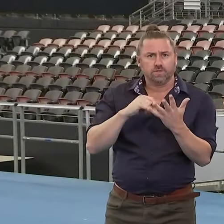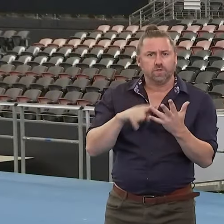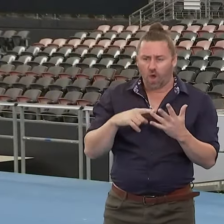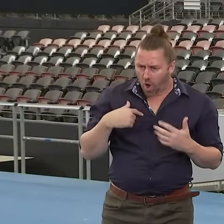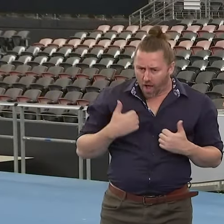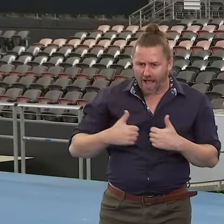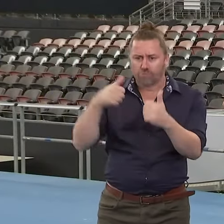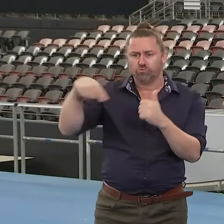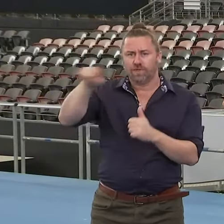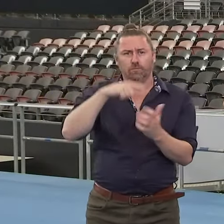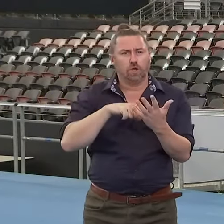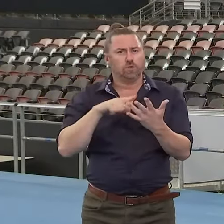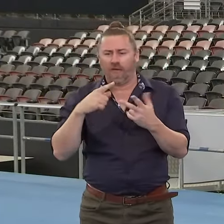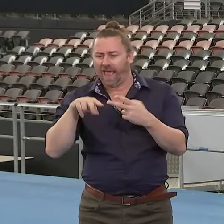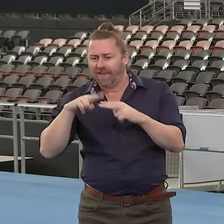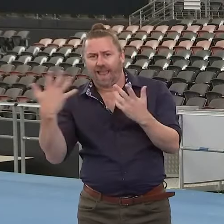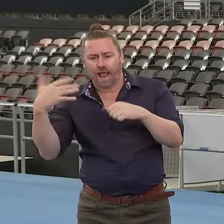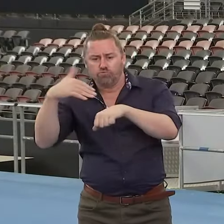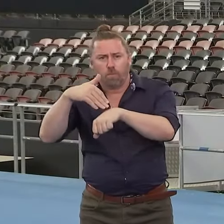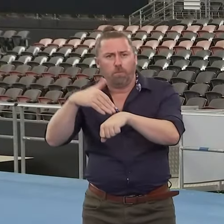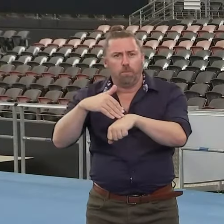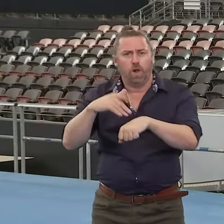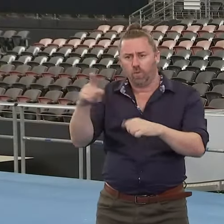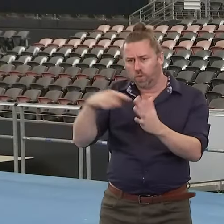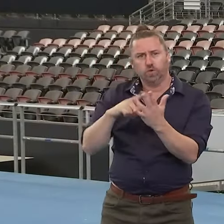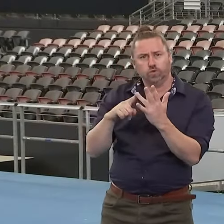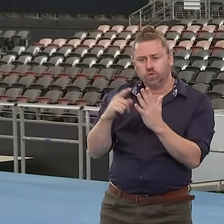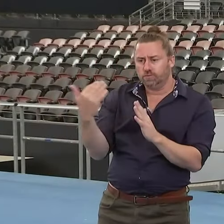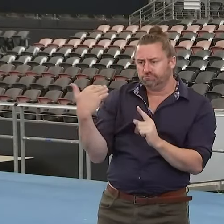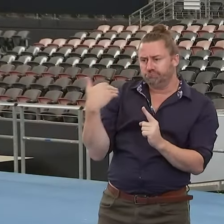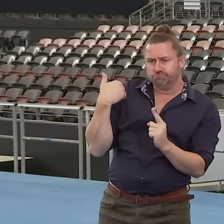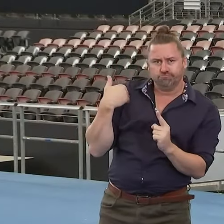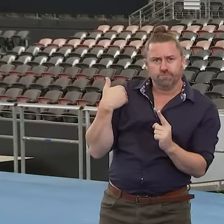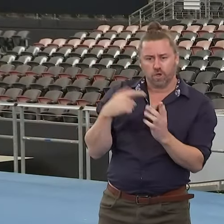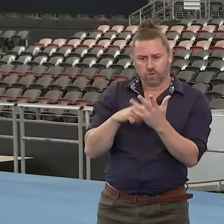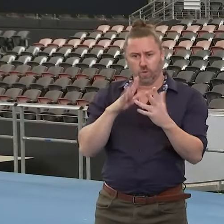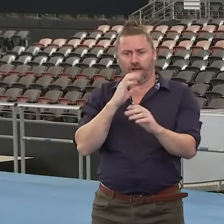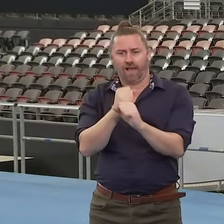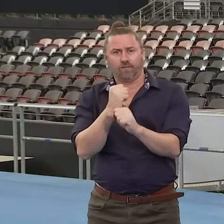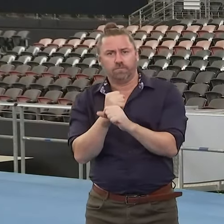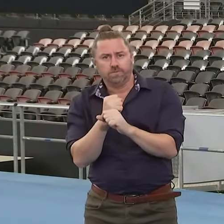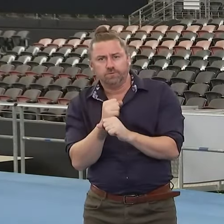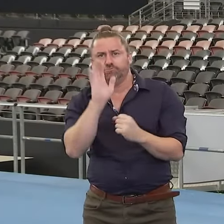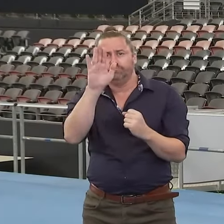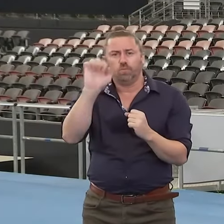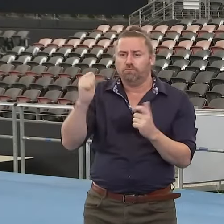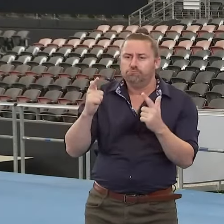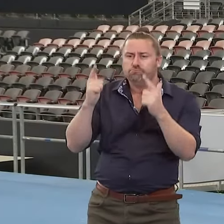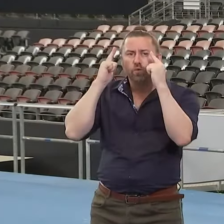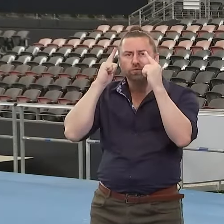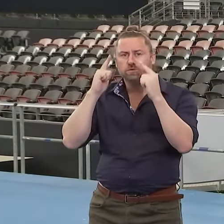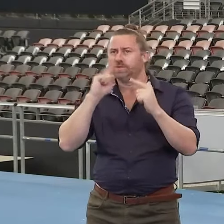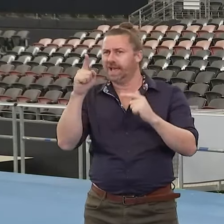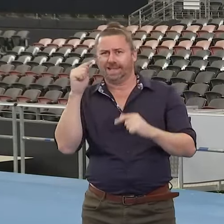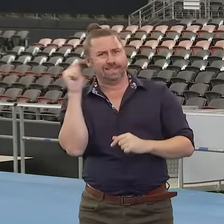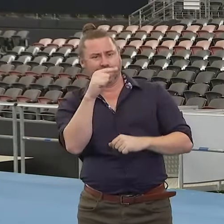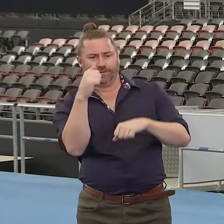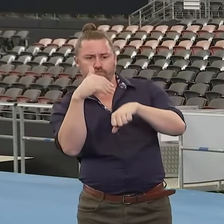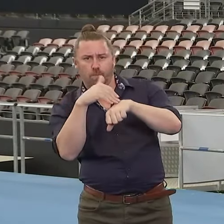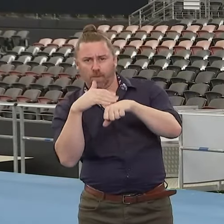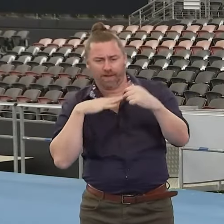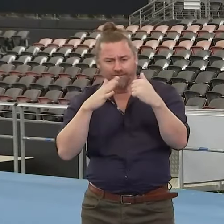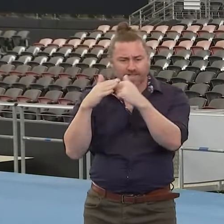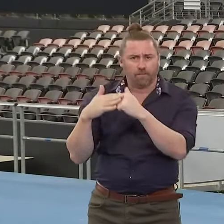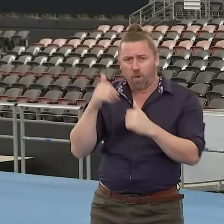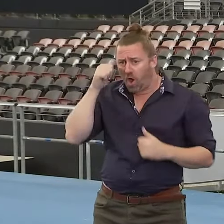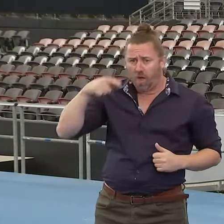encourage them to do. Honestly, they are doing a remarkable job. They work hard each and every